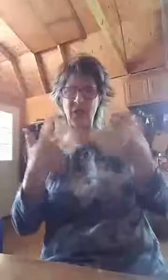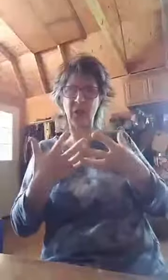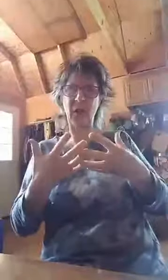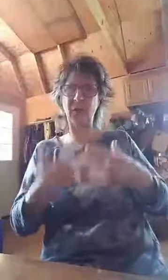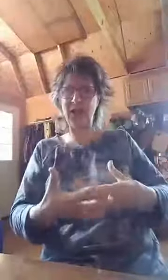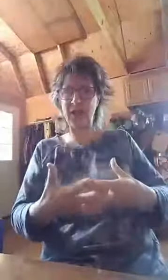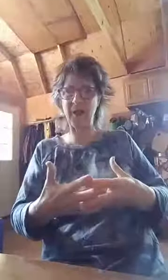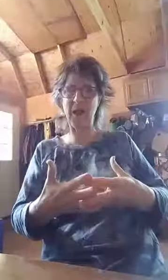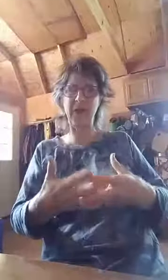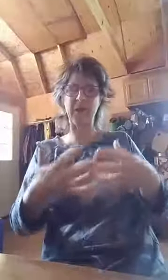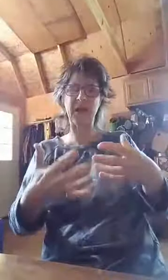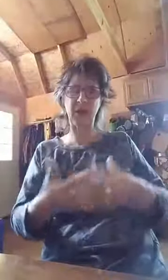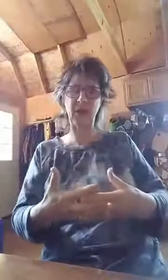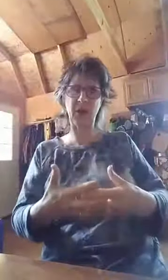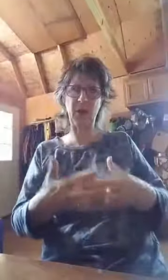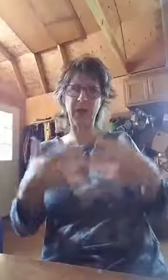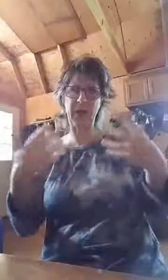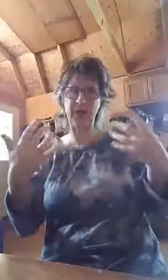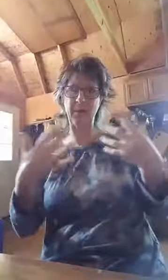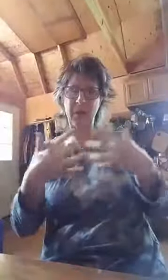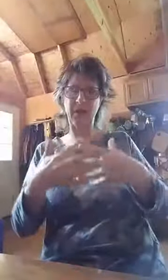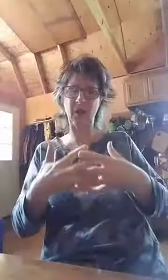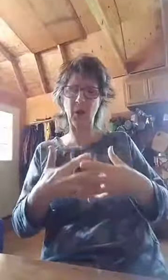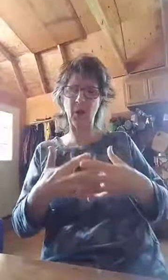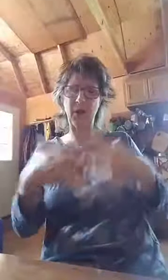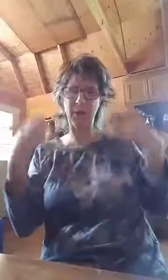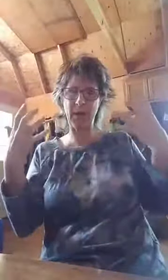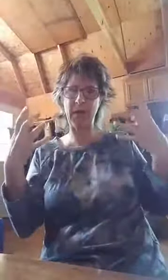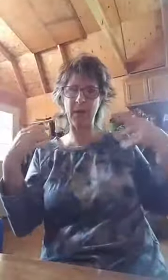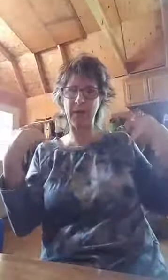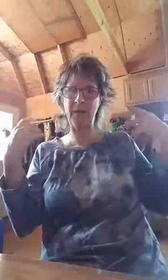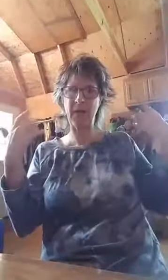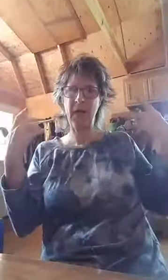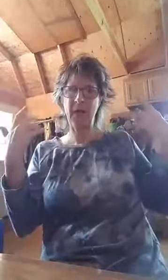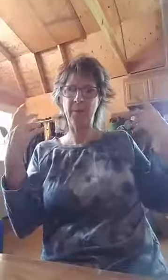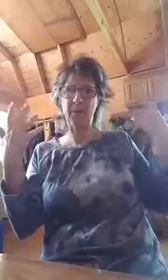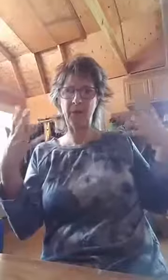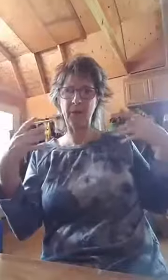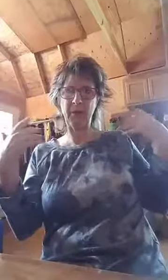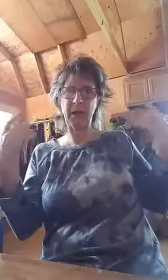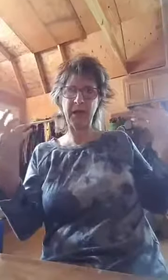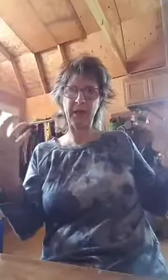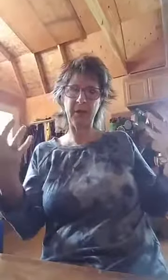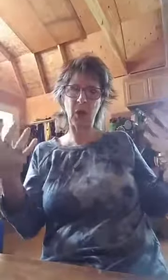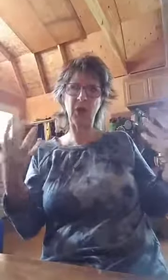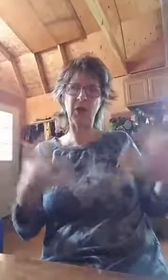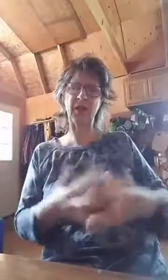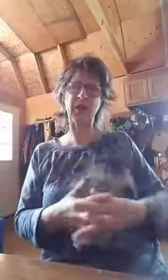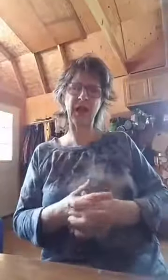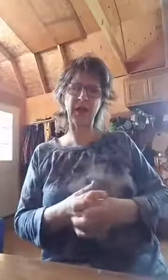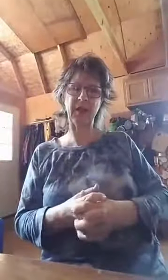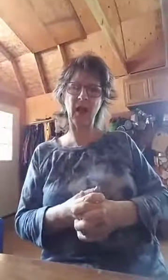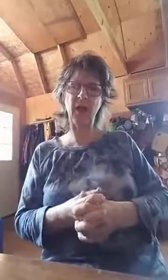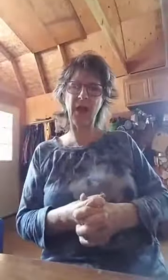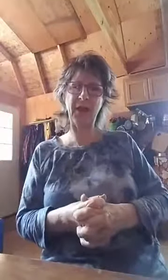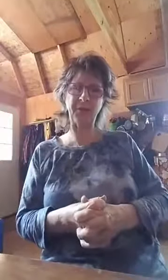in my physical body, my spiritual body, and my soul, my mind, my memory, my emotions, and, and all of that.